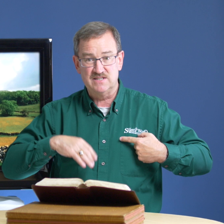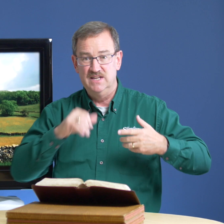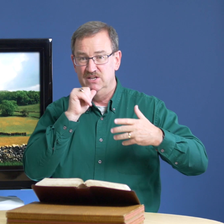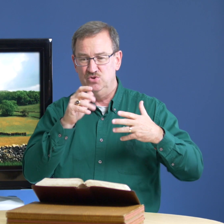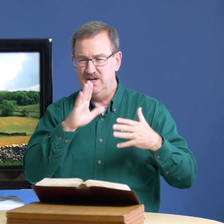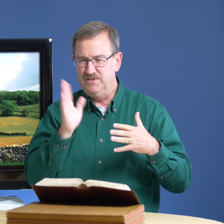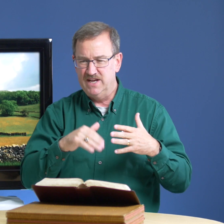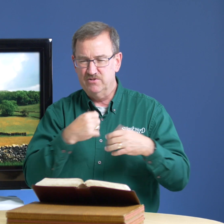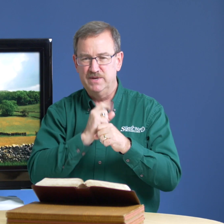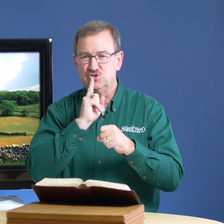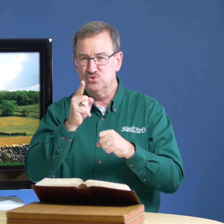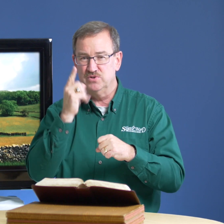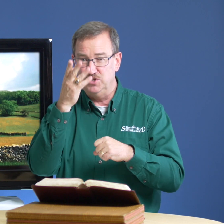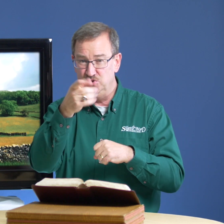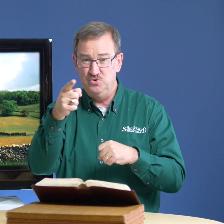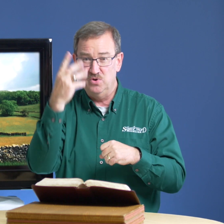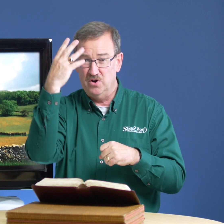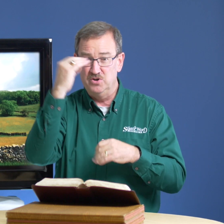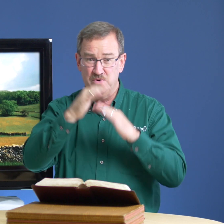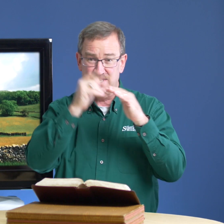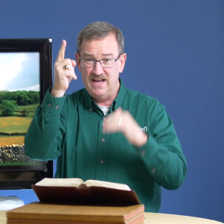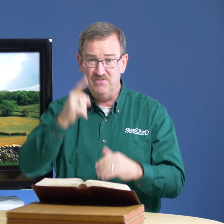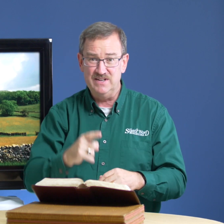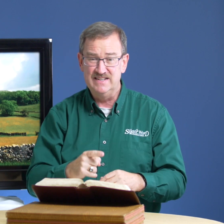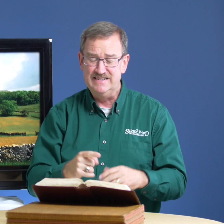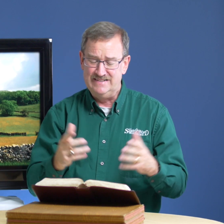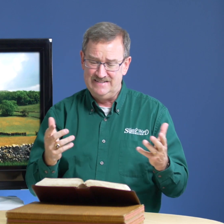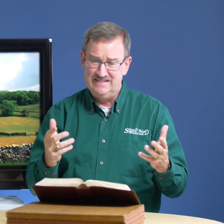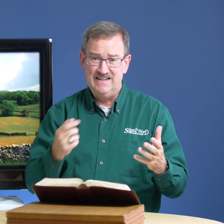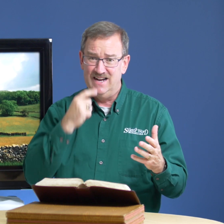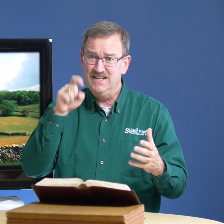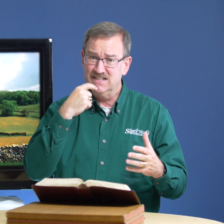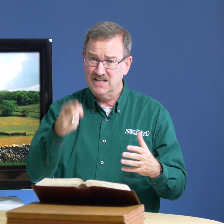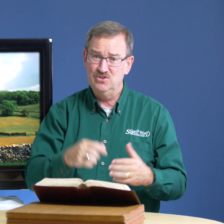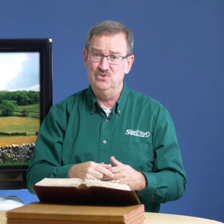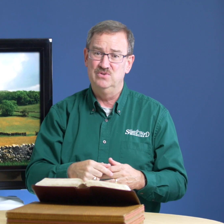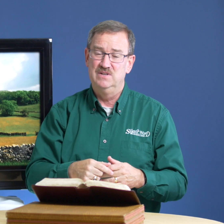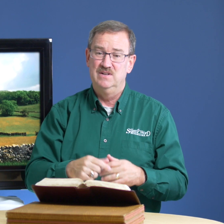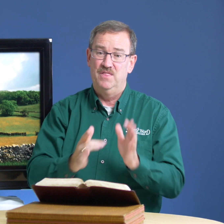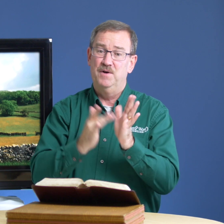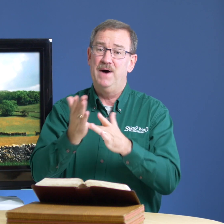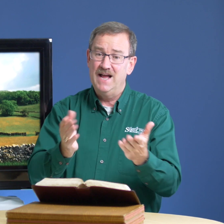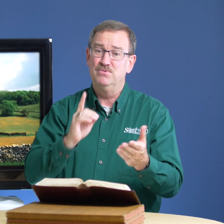you have never made sure that you are on your way to heaven i need to tell you the bible